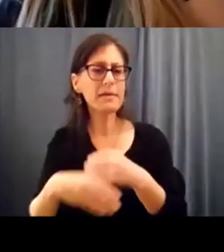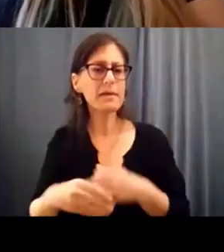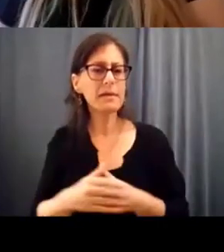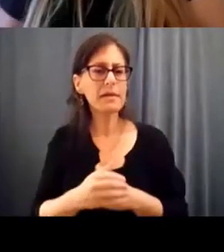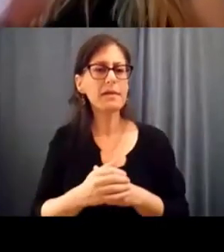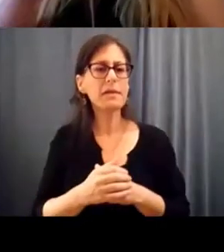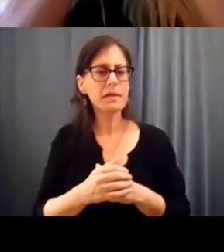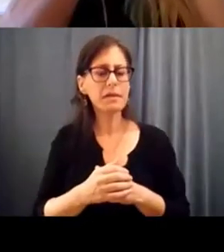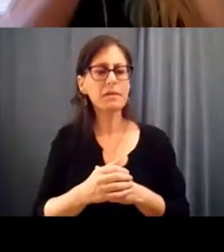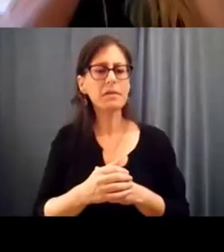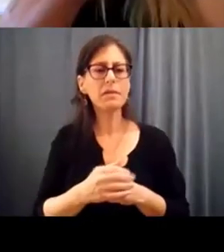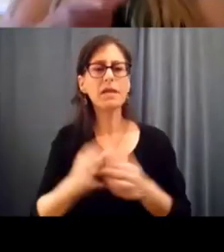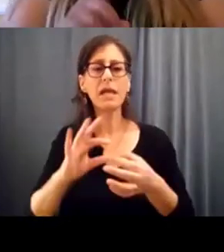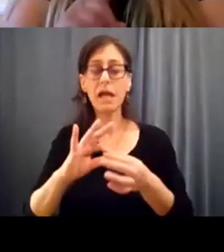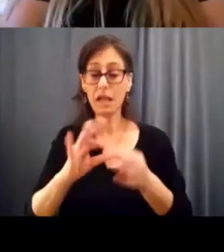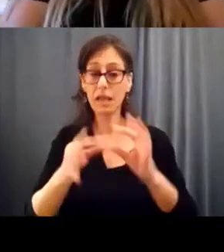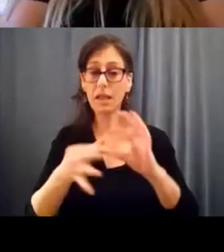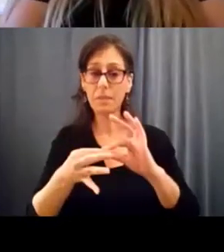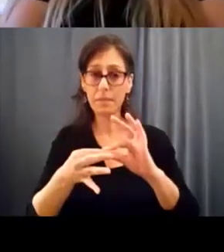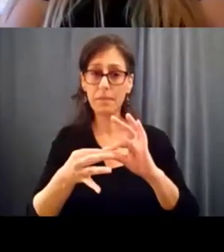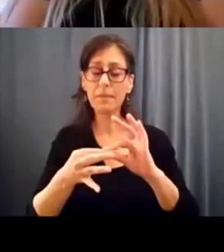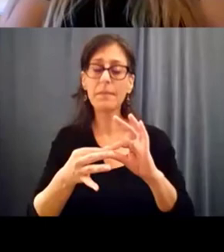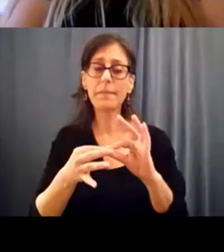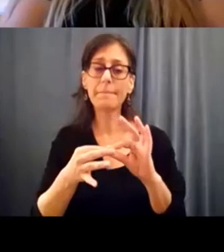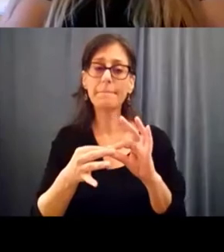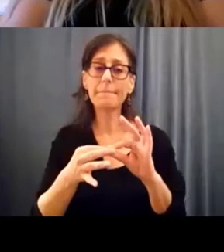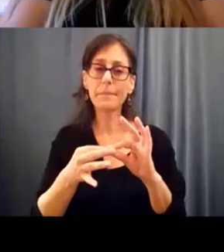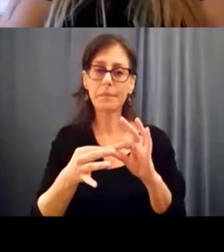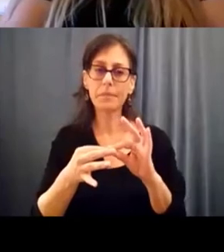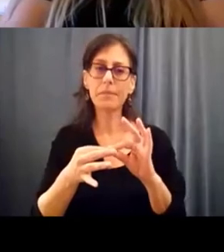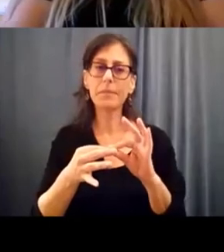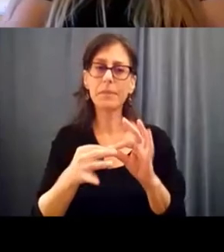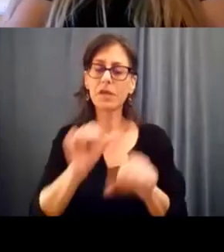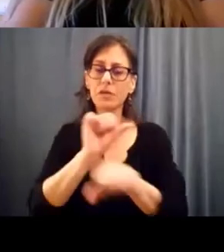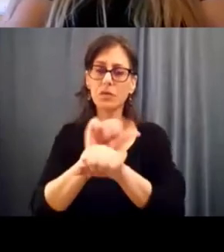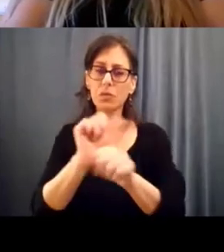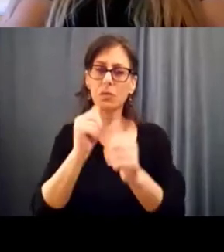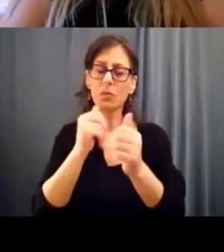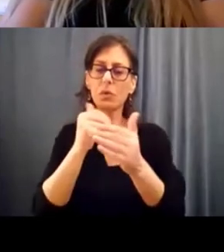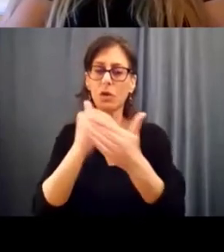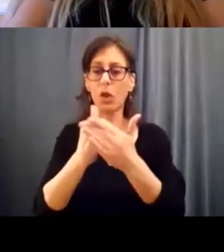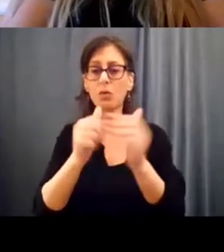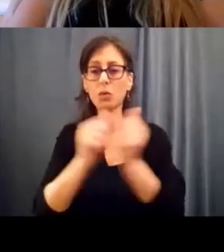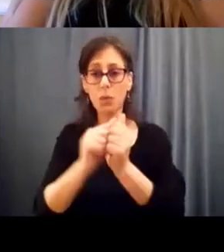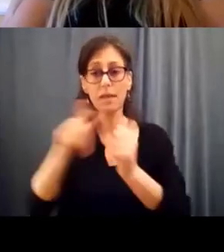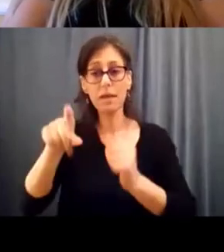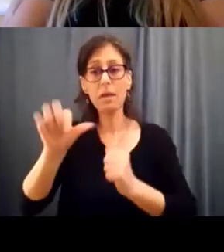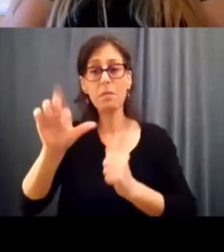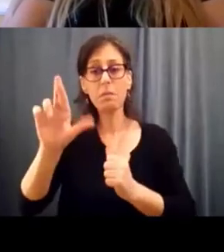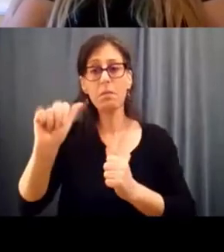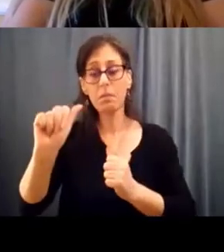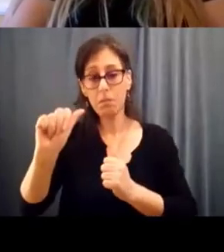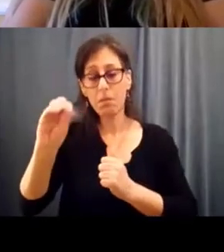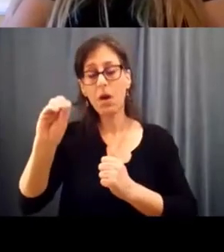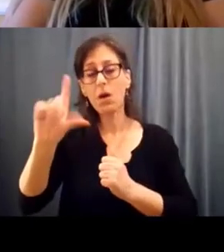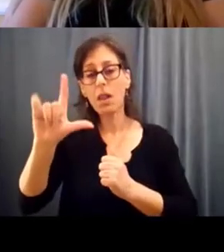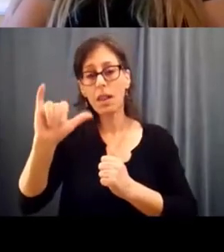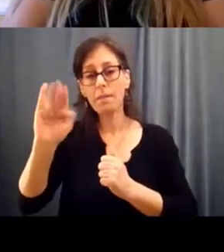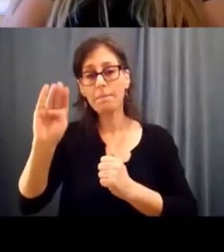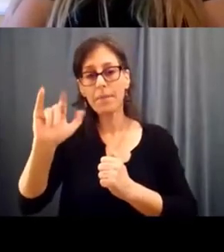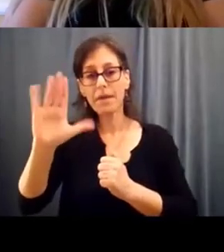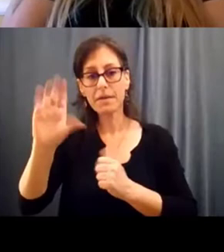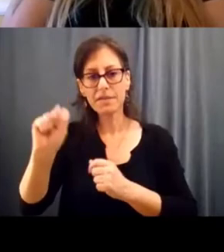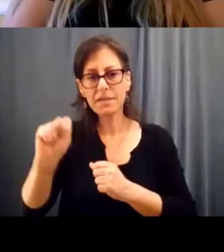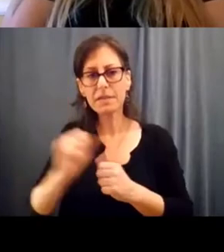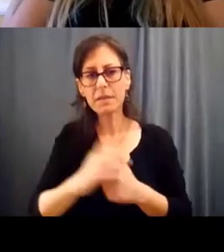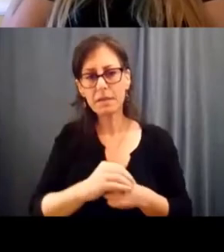the Olympics should be partnering more closely with the Paralympics. You know, I, I, I